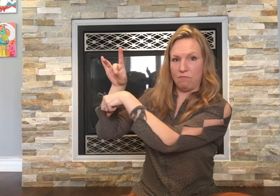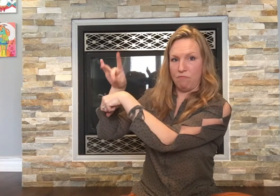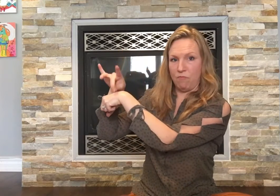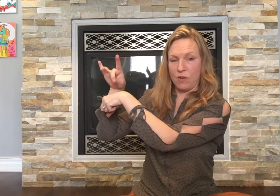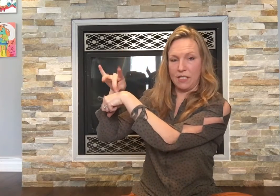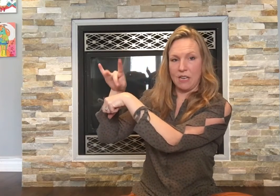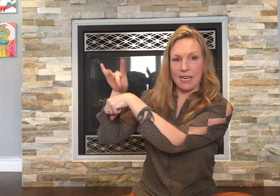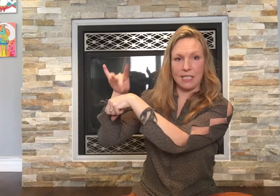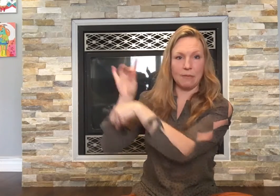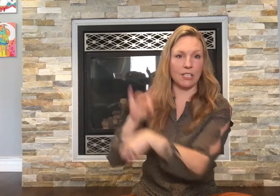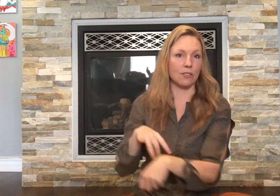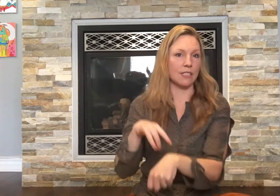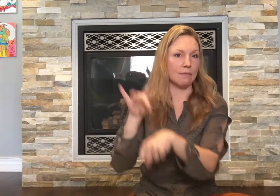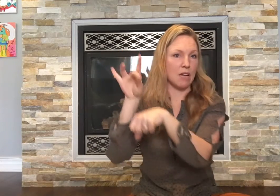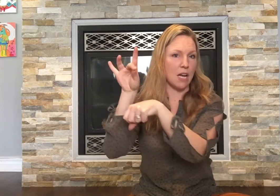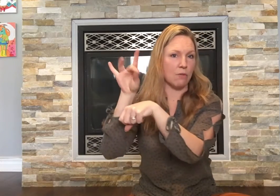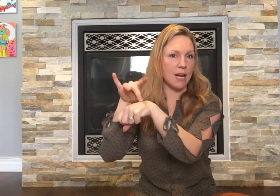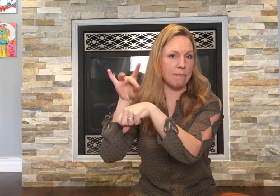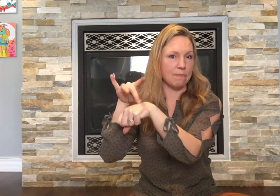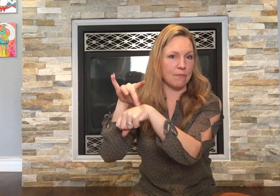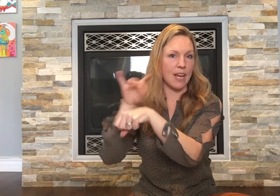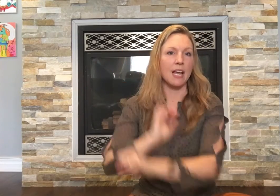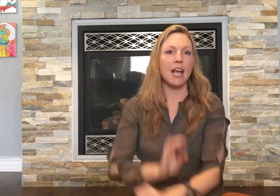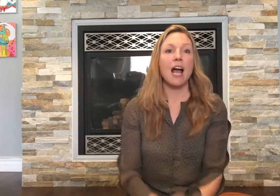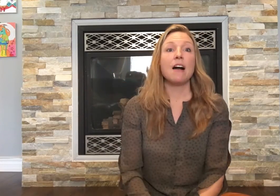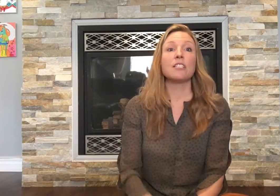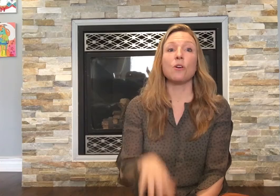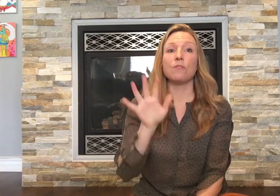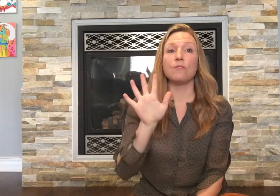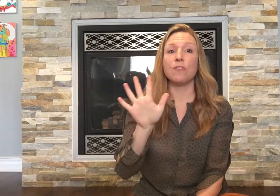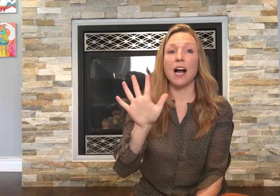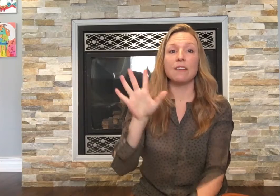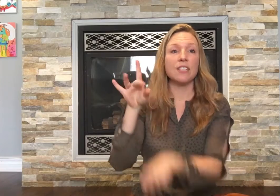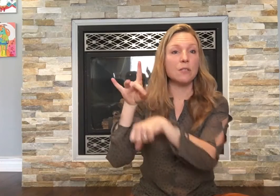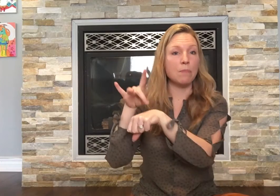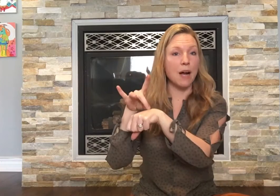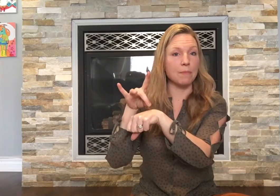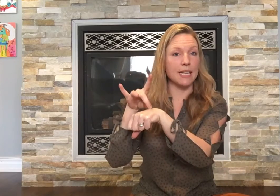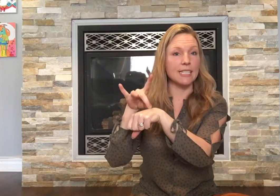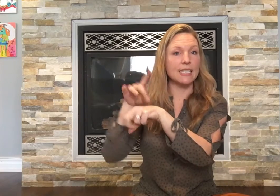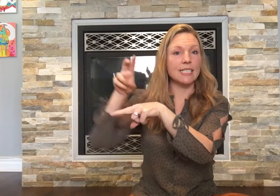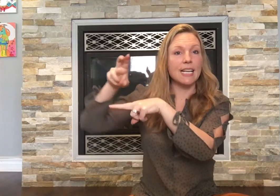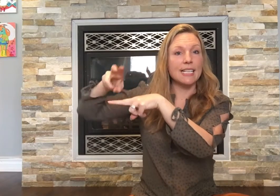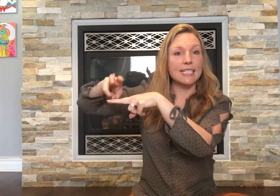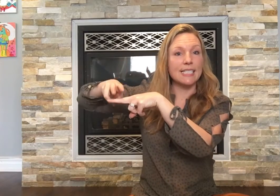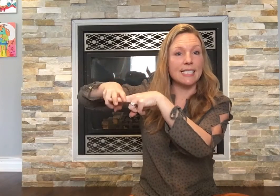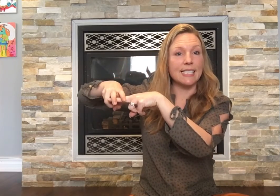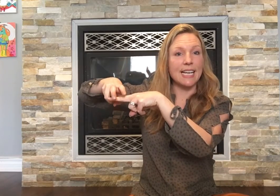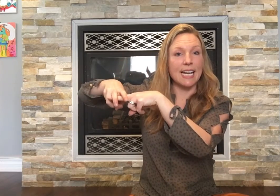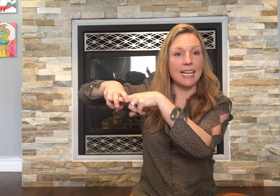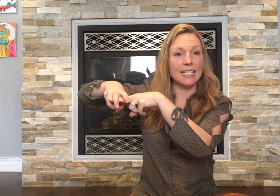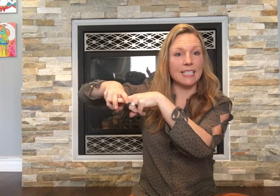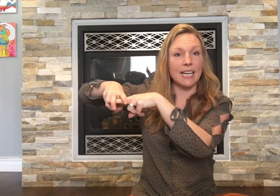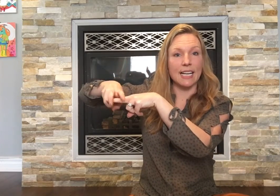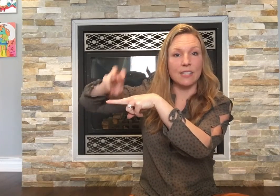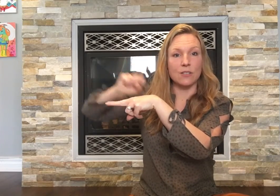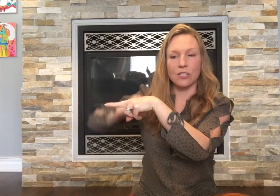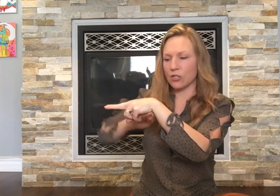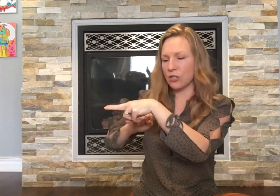wrist there I guess to make sure it's right. Okay so five little pumpkins sitting. Okay so there's your